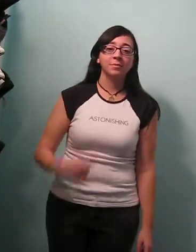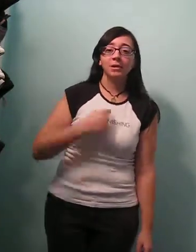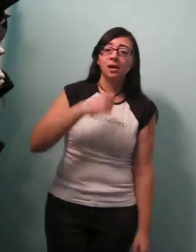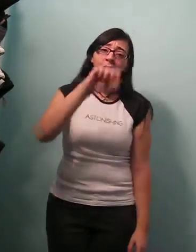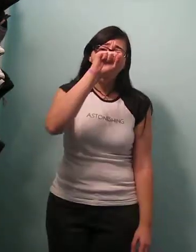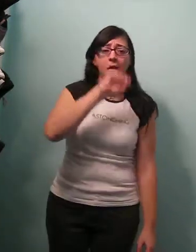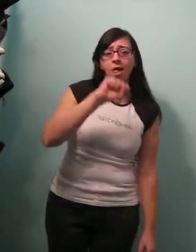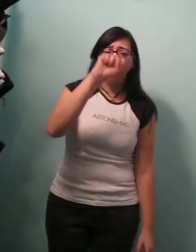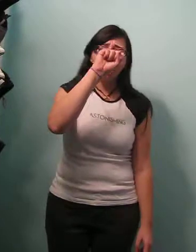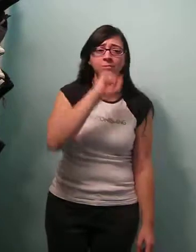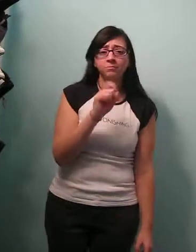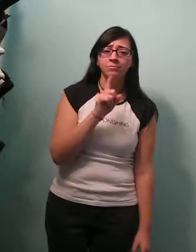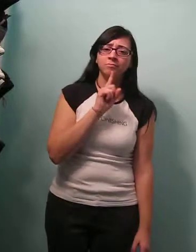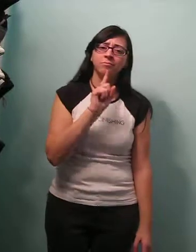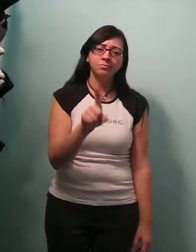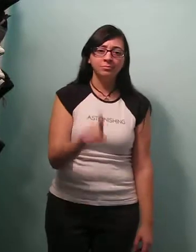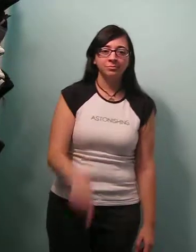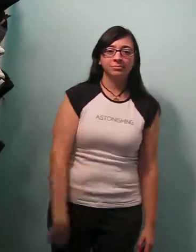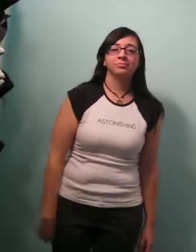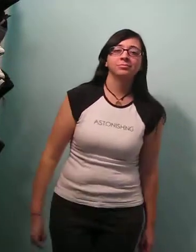I'm looking at my wounds, you know it's true.